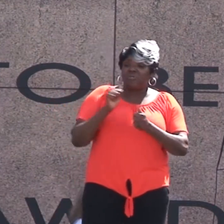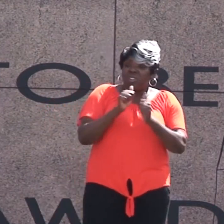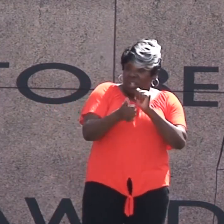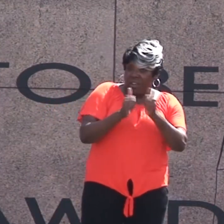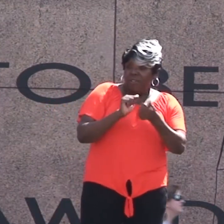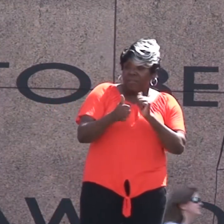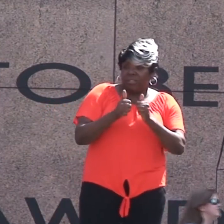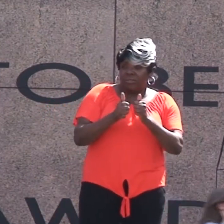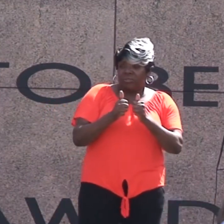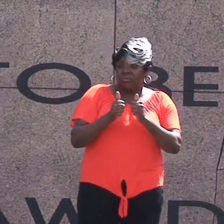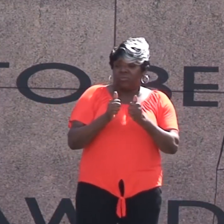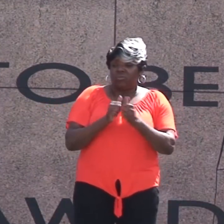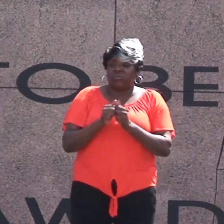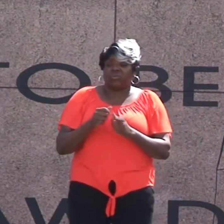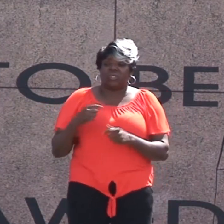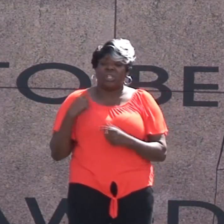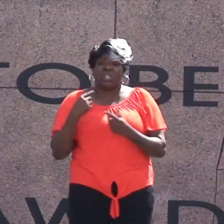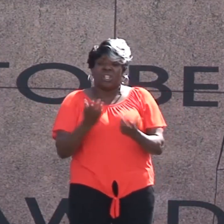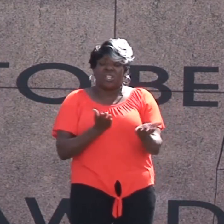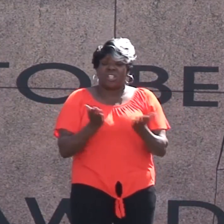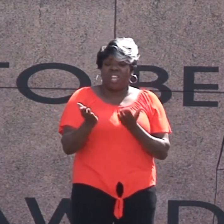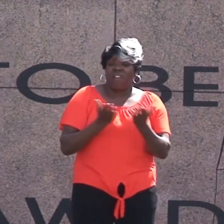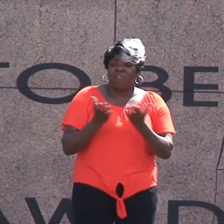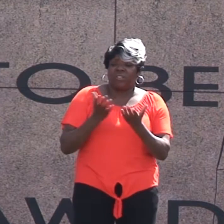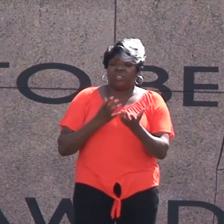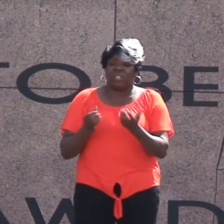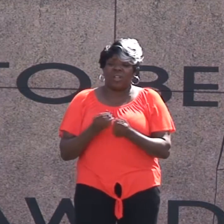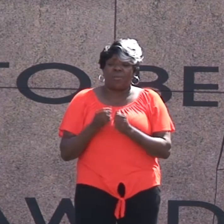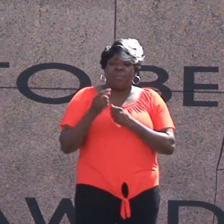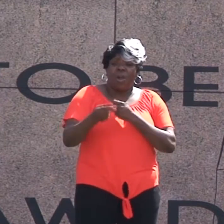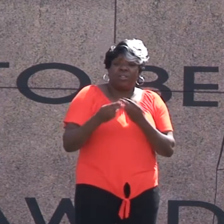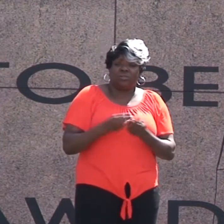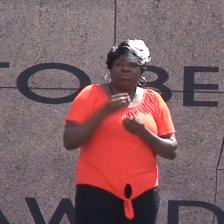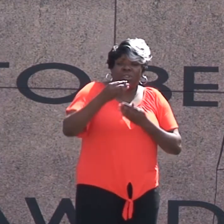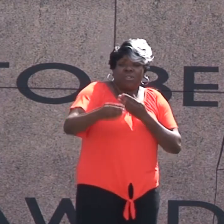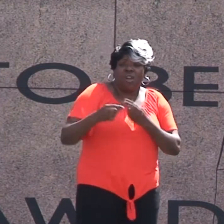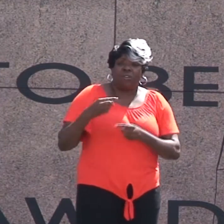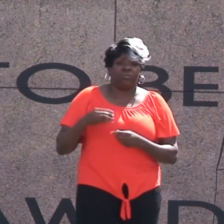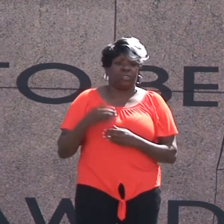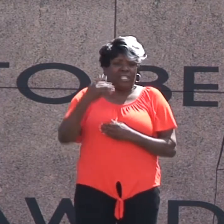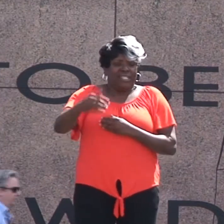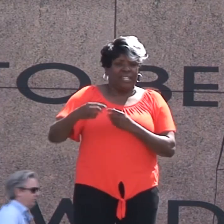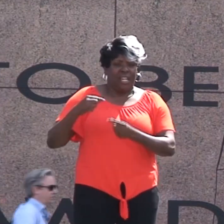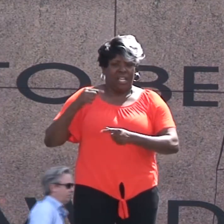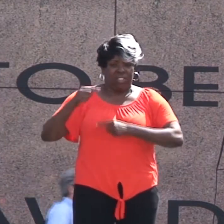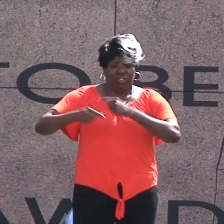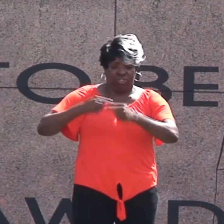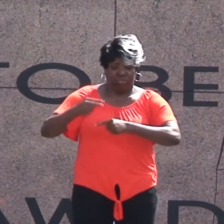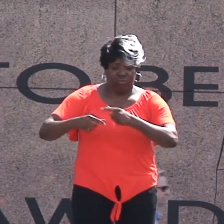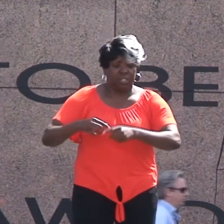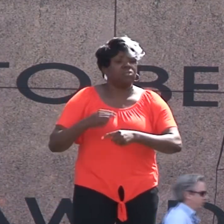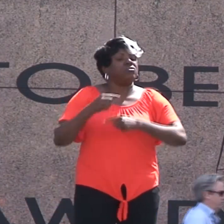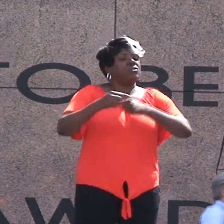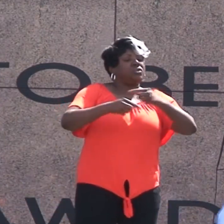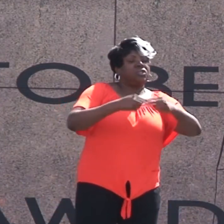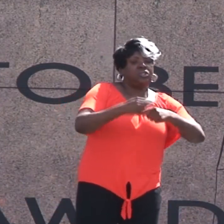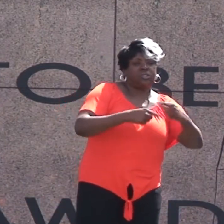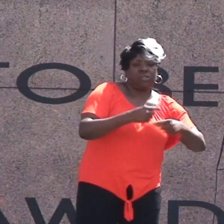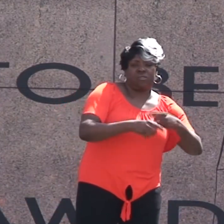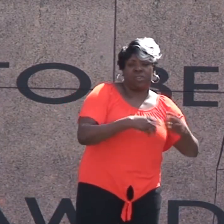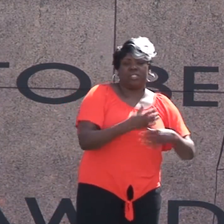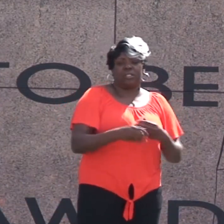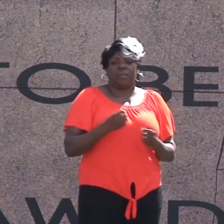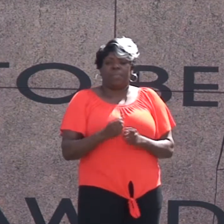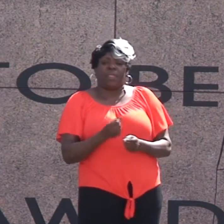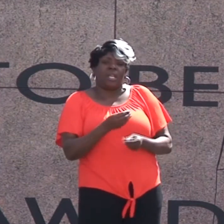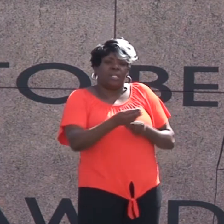carries the baton As far as they can And hands it off to the next generation And they carry it as far as they can And they hand it off And this is